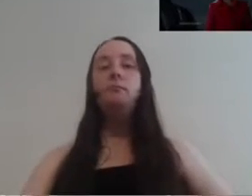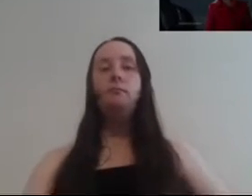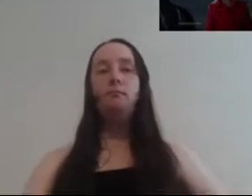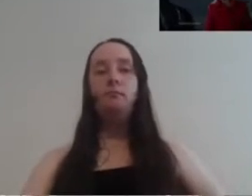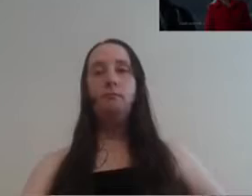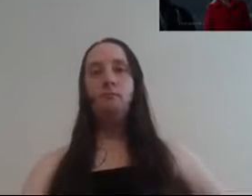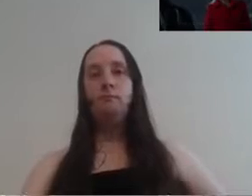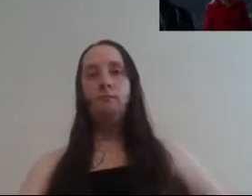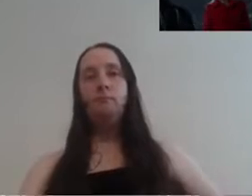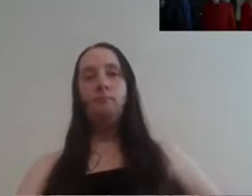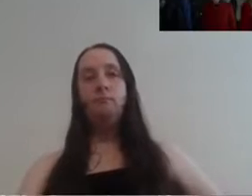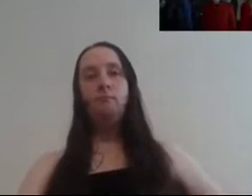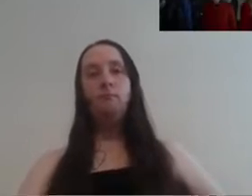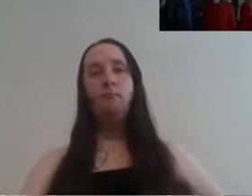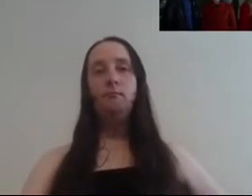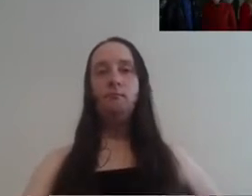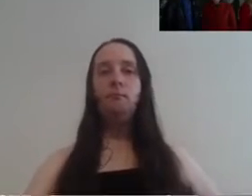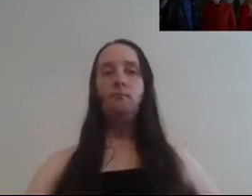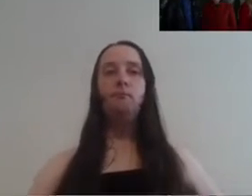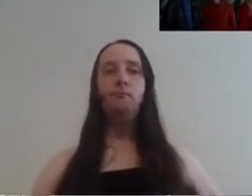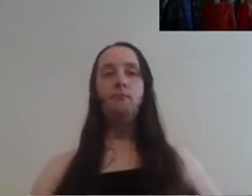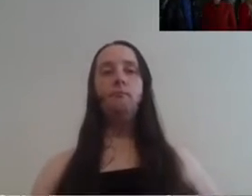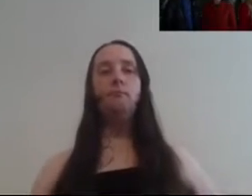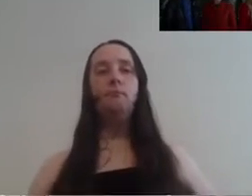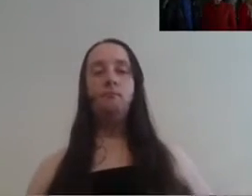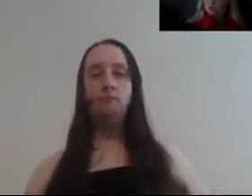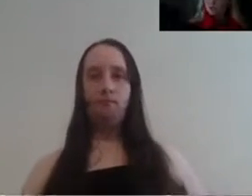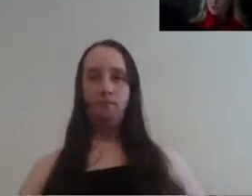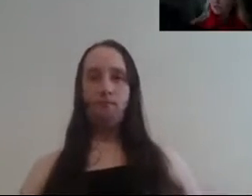him we were put on the path to causing Maleficent to lose her child